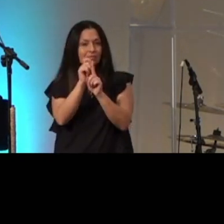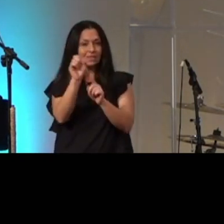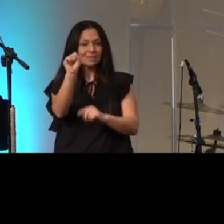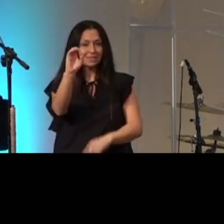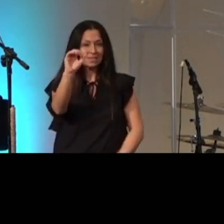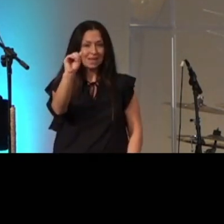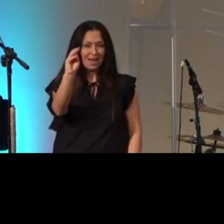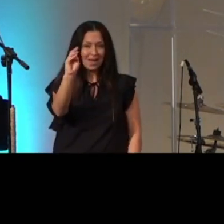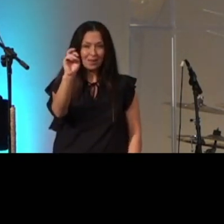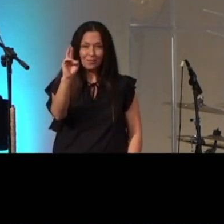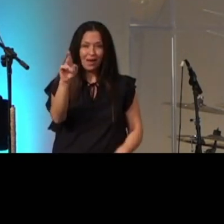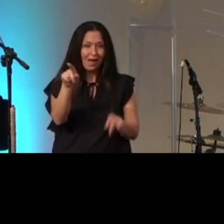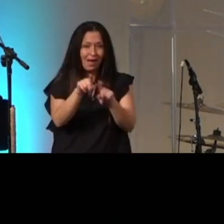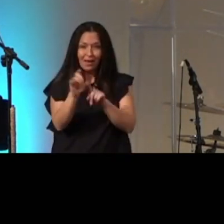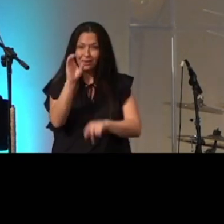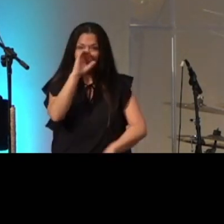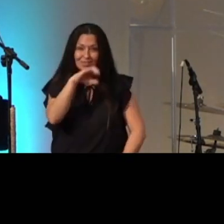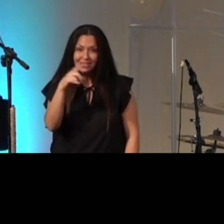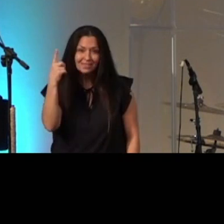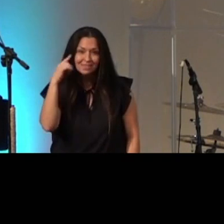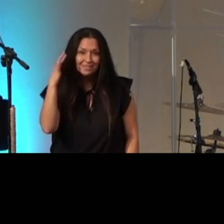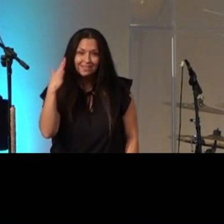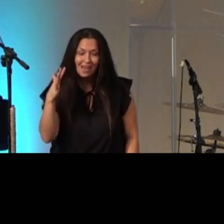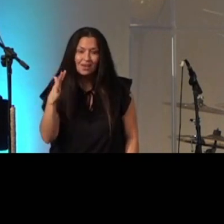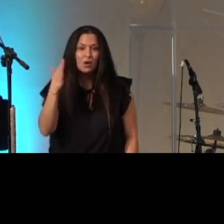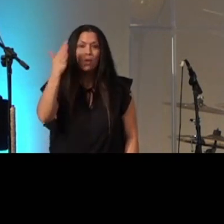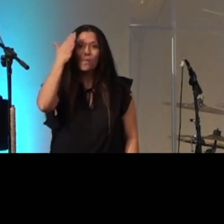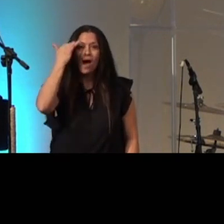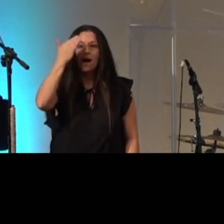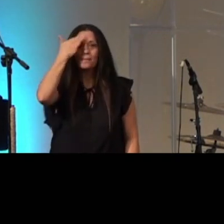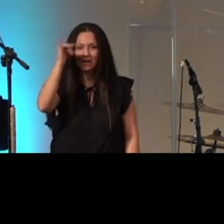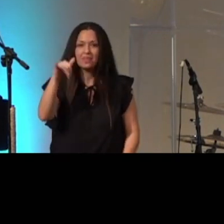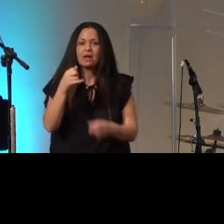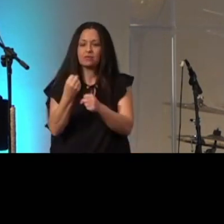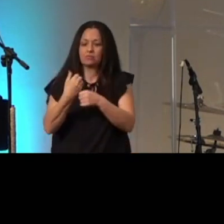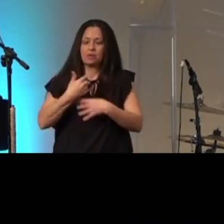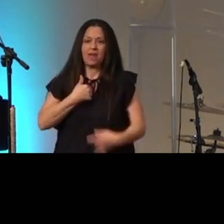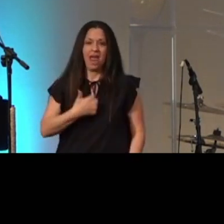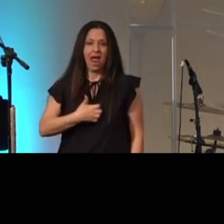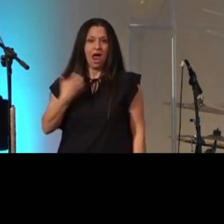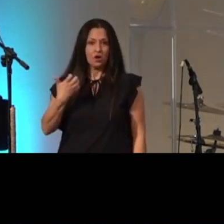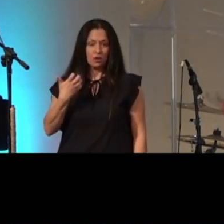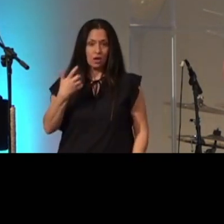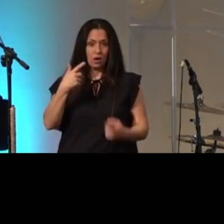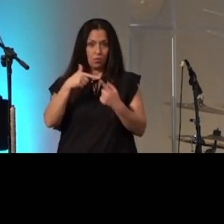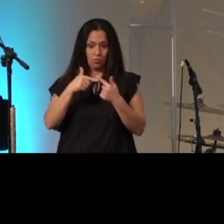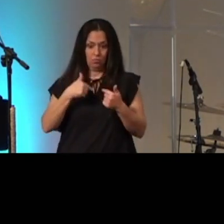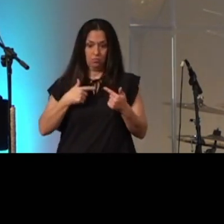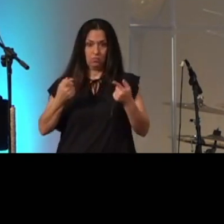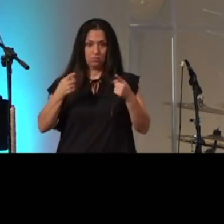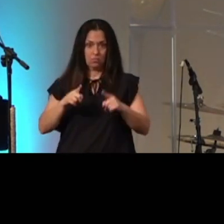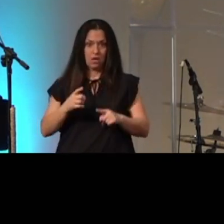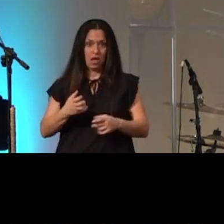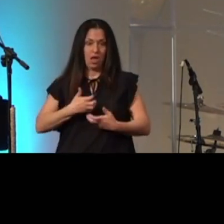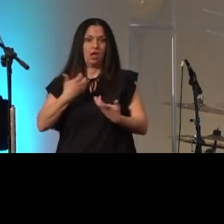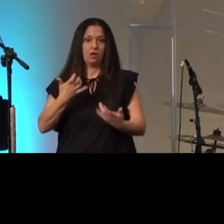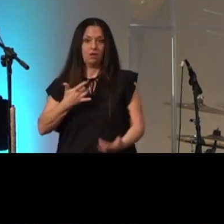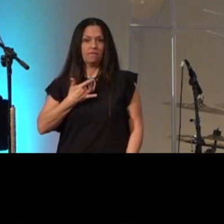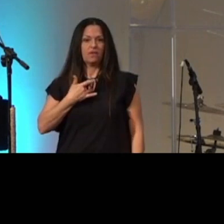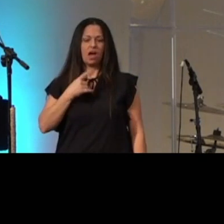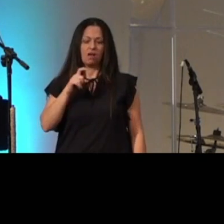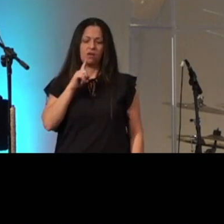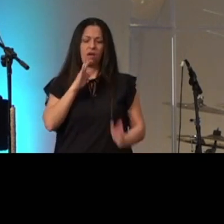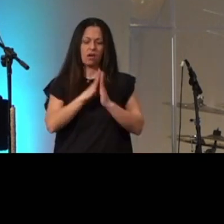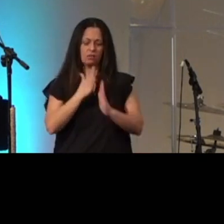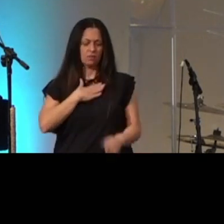weird as it sounds because it makes me angry and when I get angry I have to then ask myself the question why